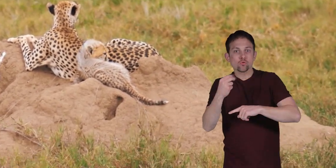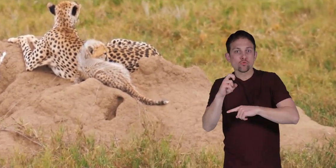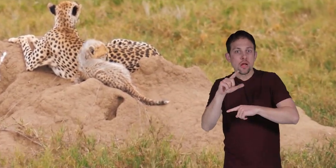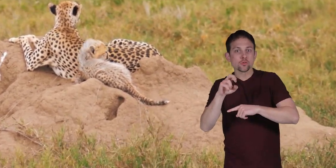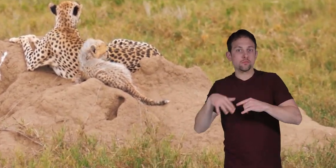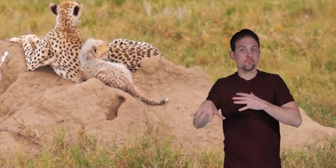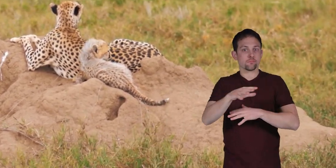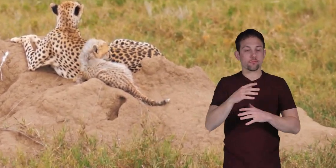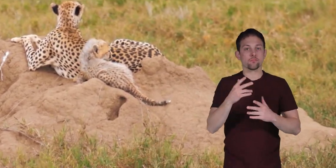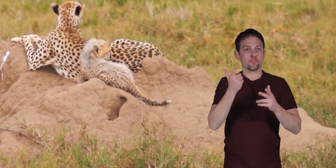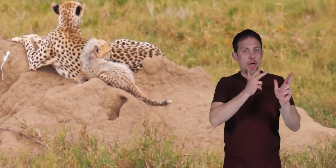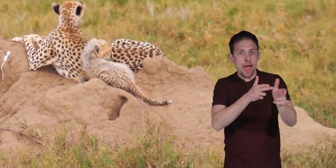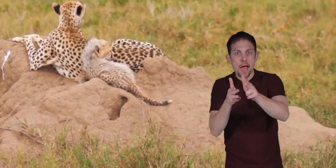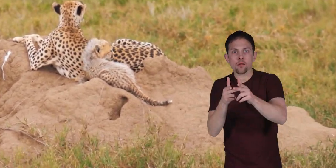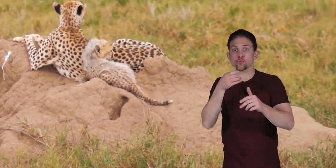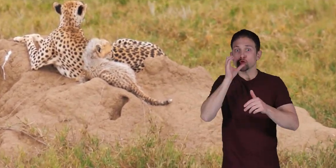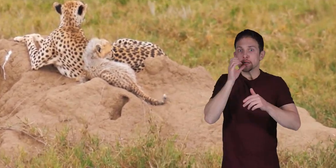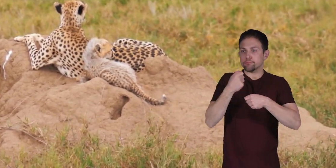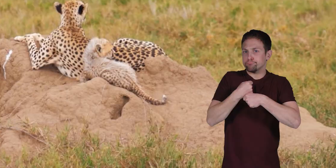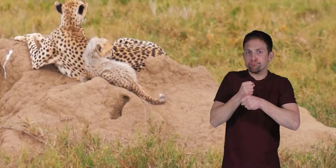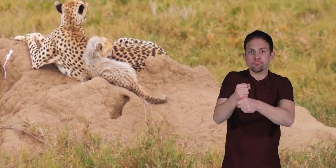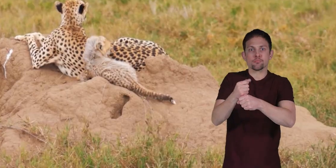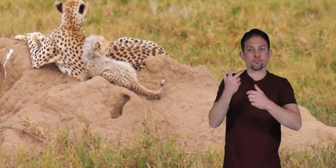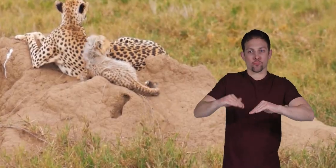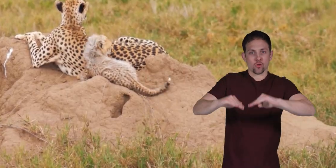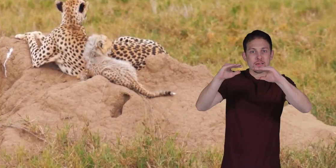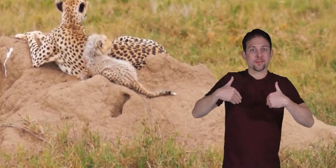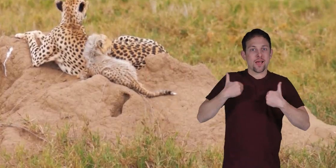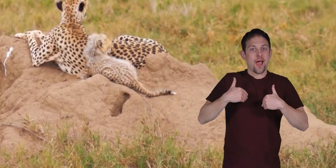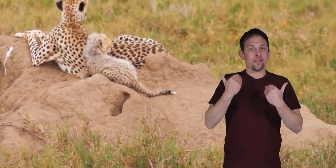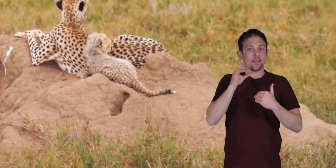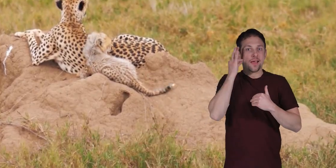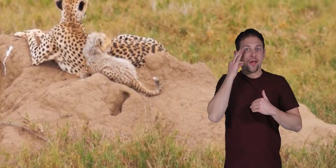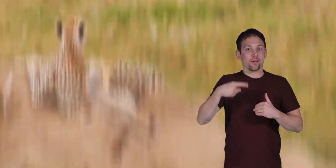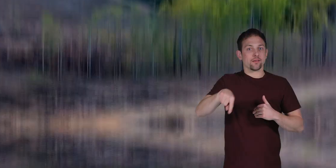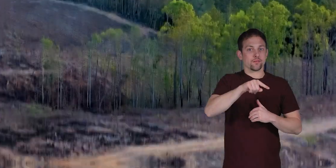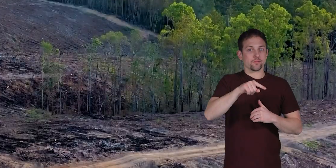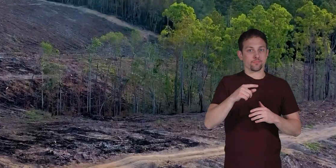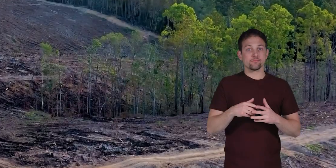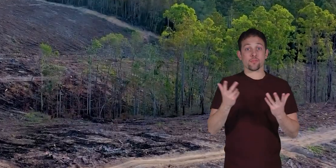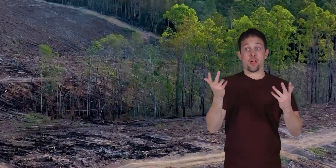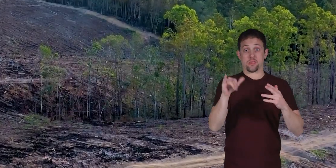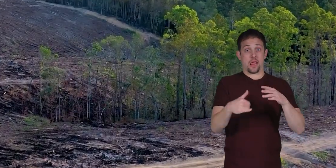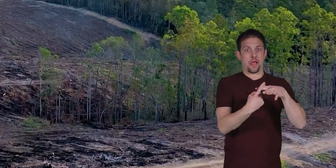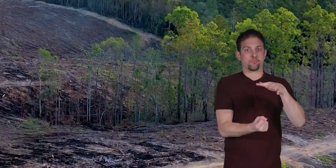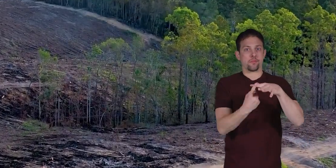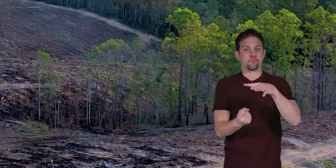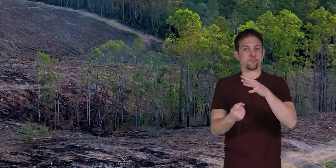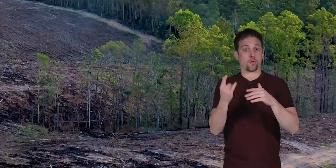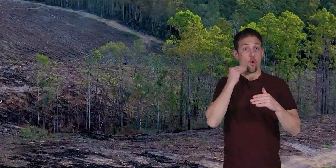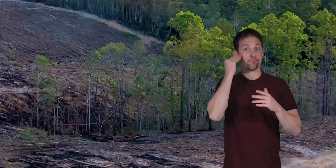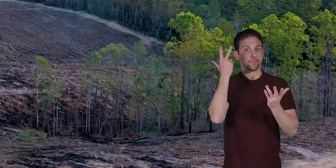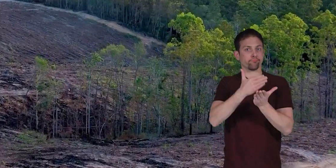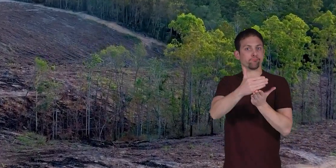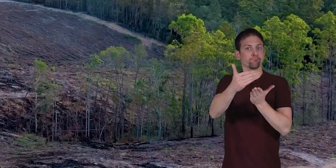shelter, hunts, drinks, reproduces, and raises its young. While their habitats sometimes disappear naturally,